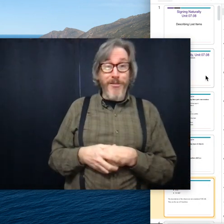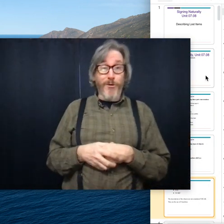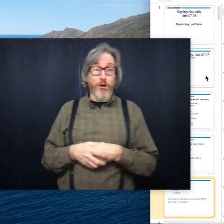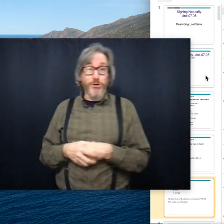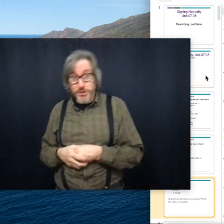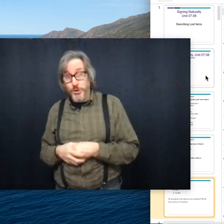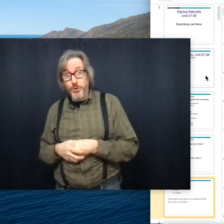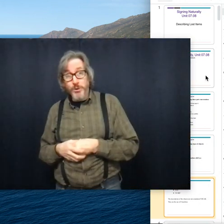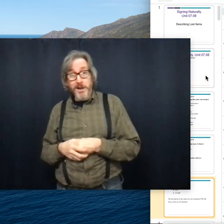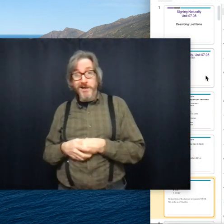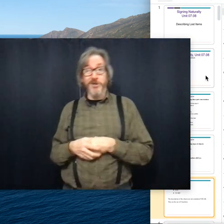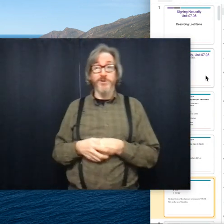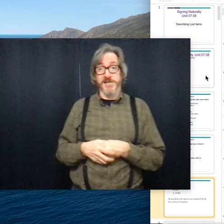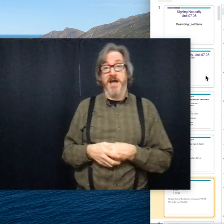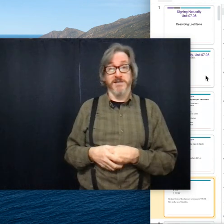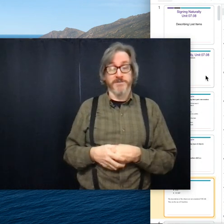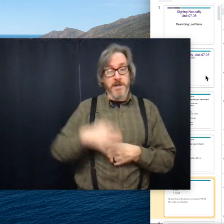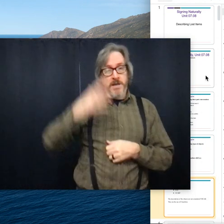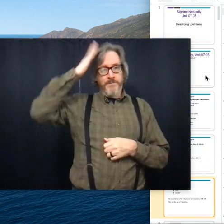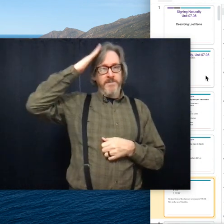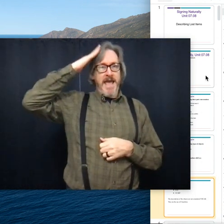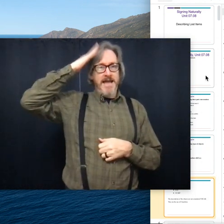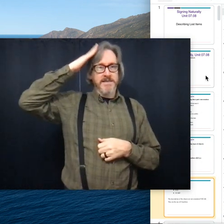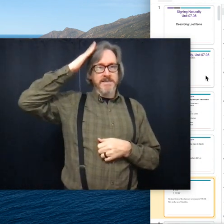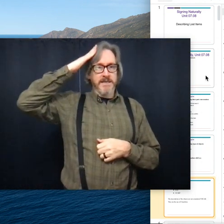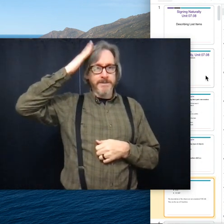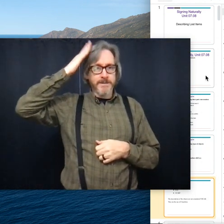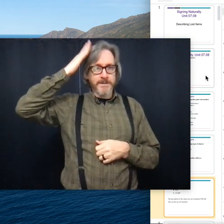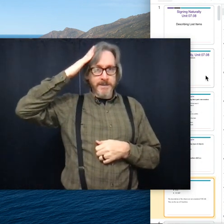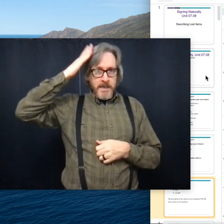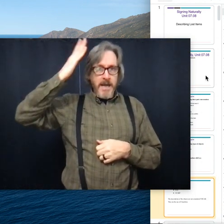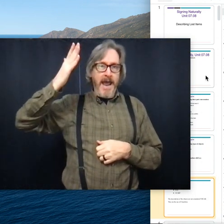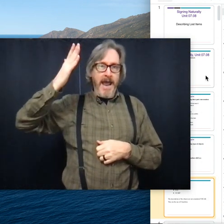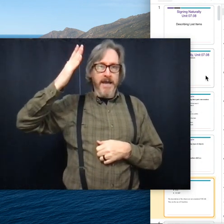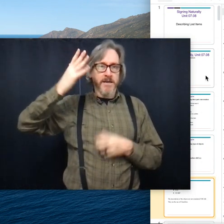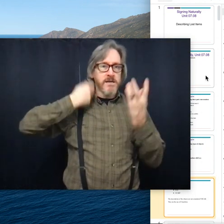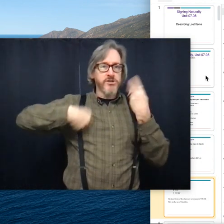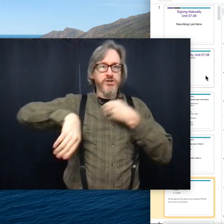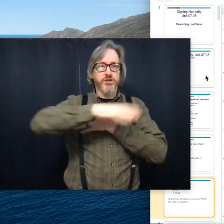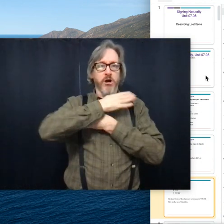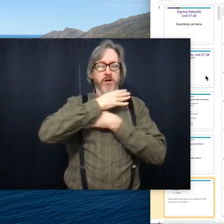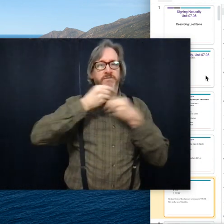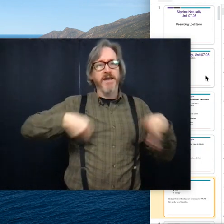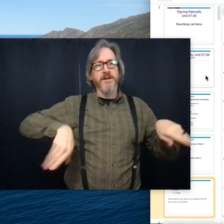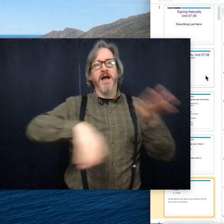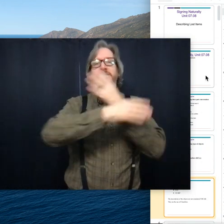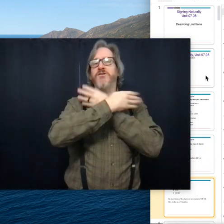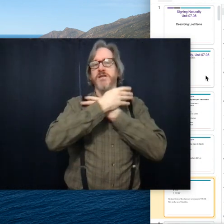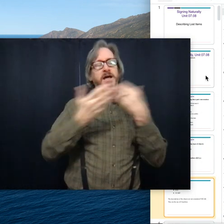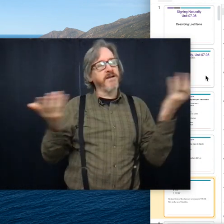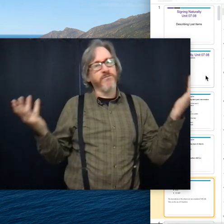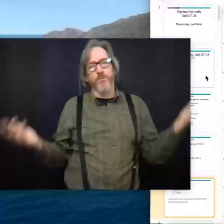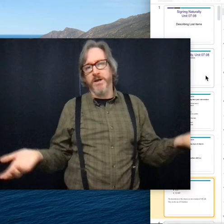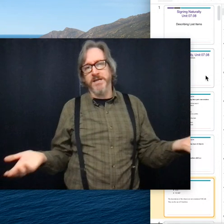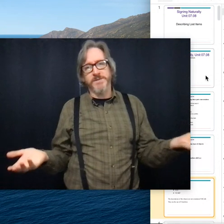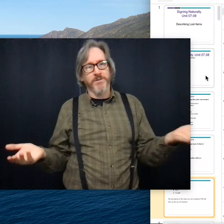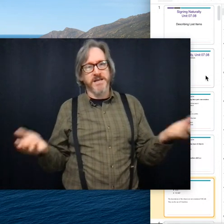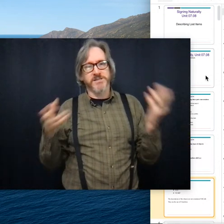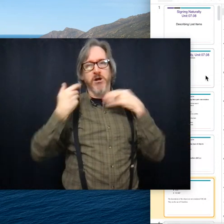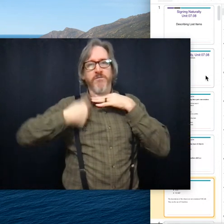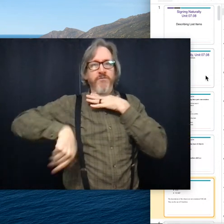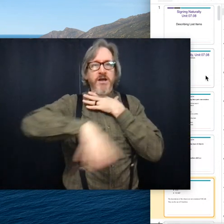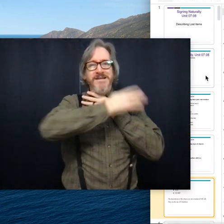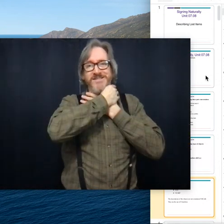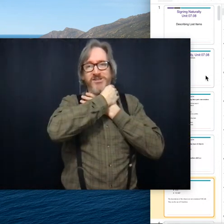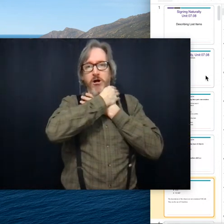So really there are two new signs, hat and scarf. And there's a lot of different ways people